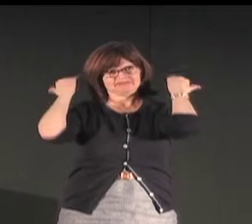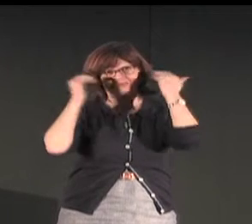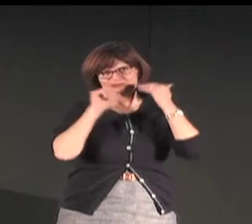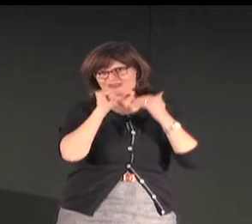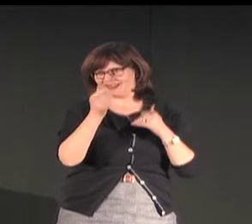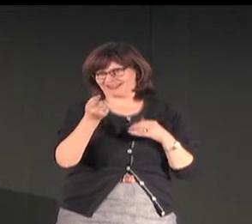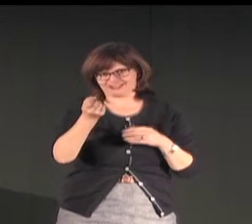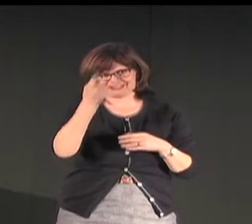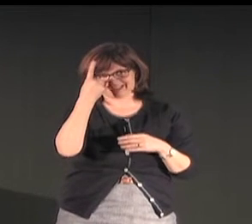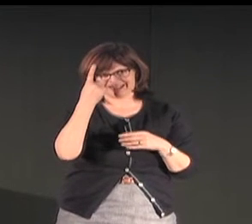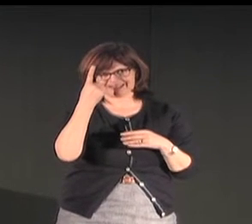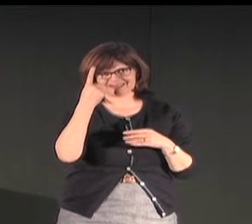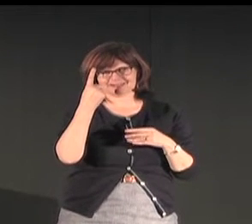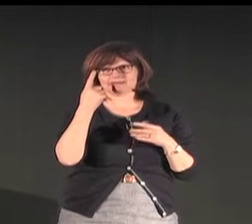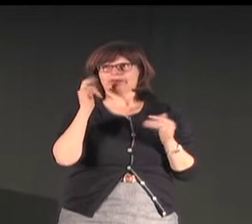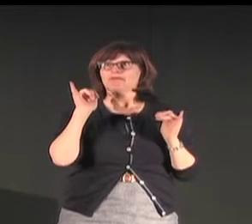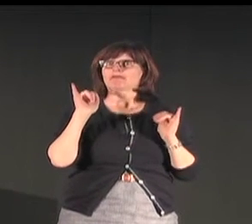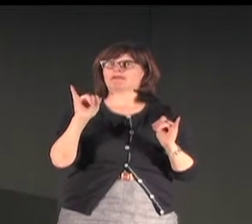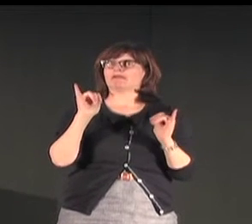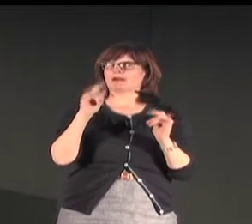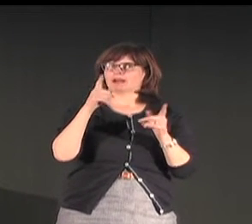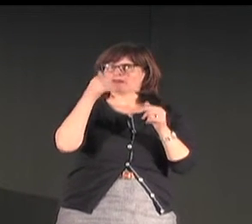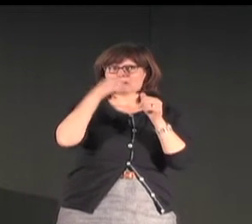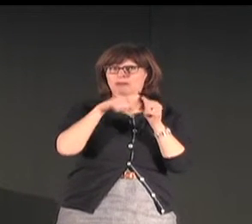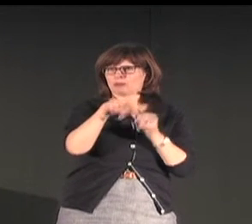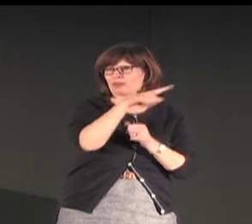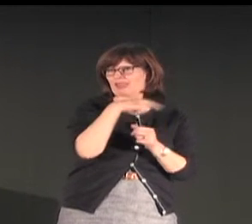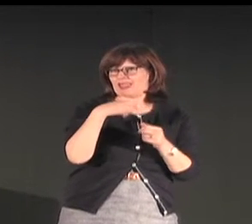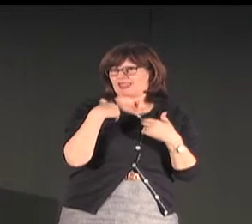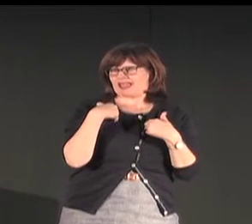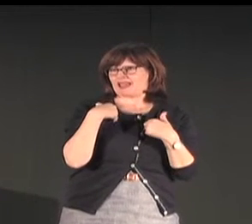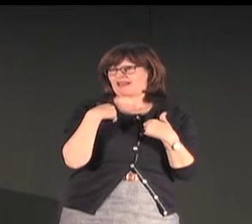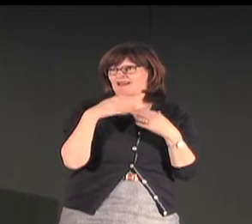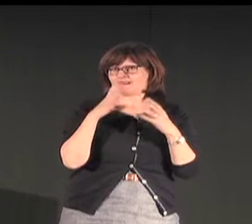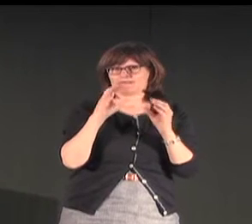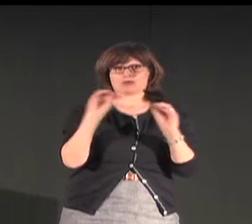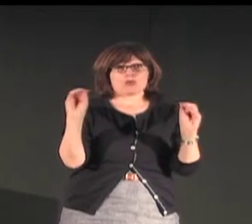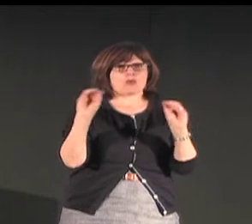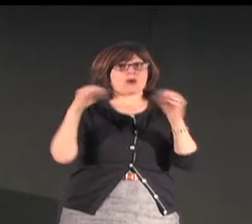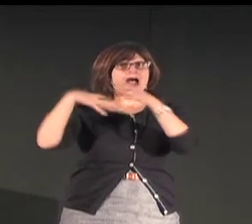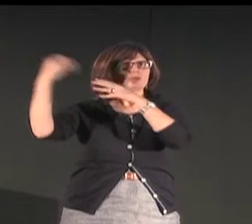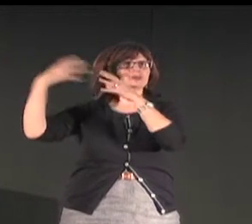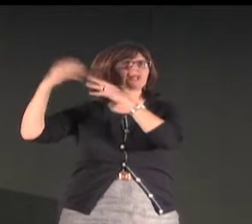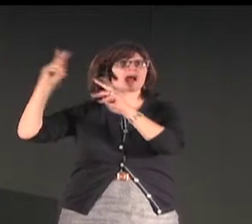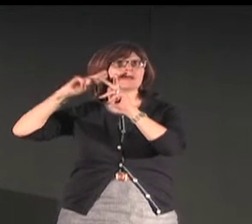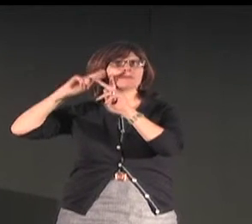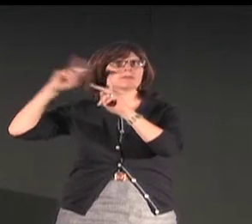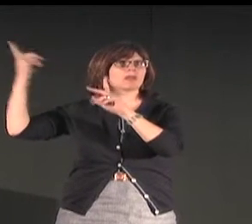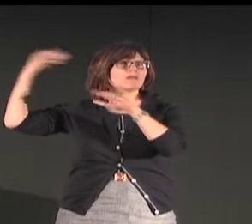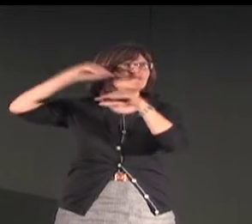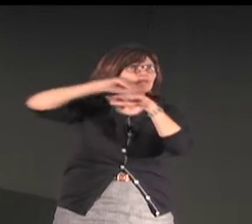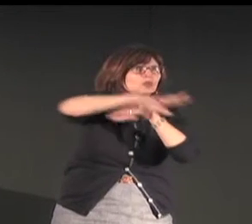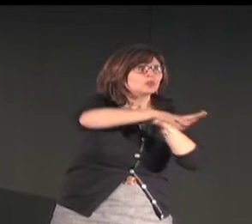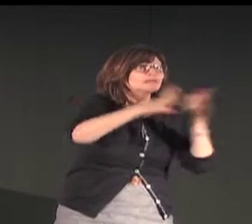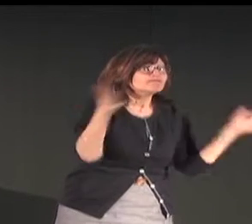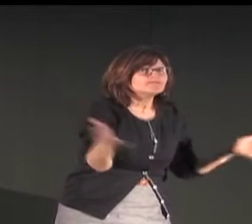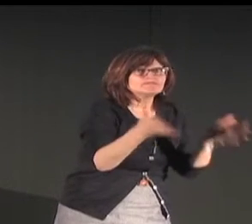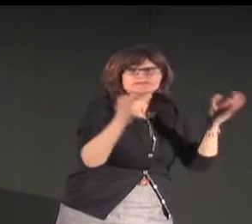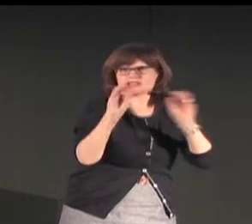in normal speed it's quite difficult to understand and again they have had